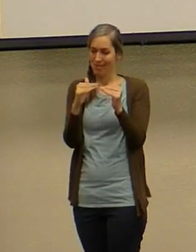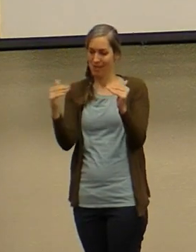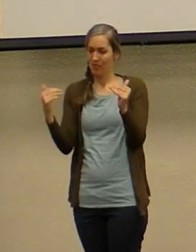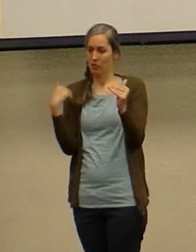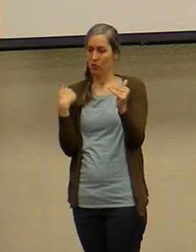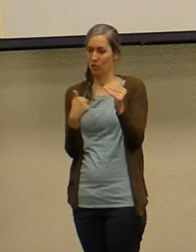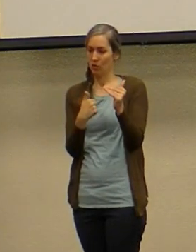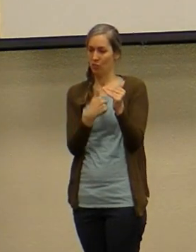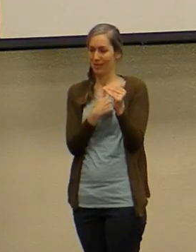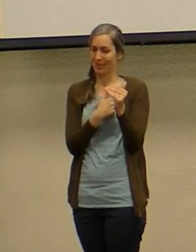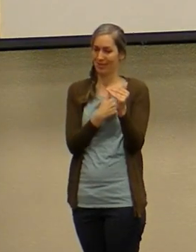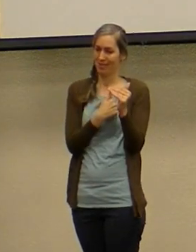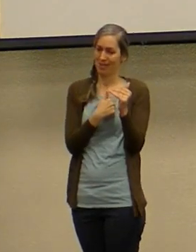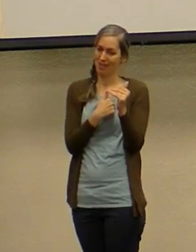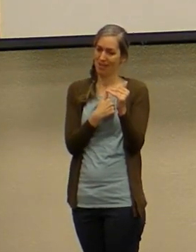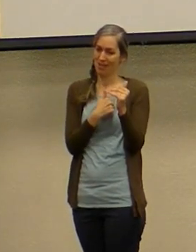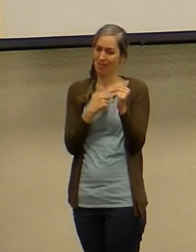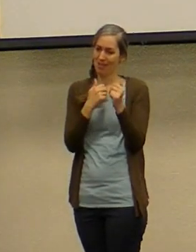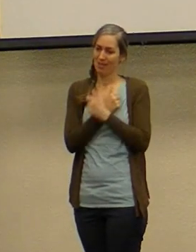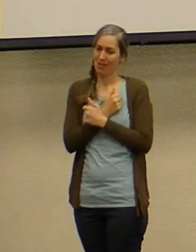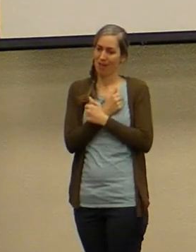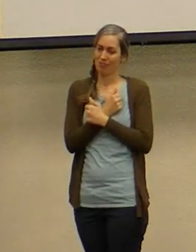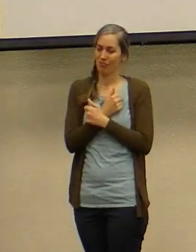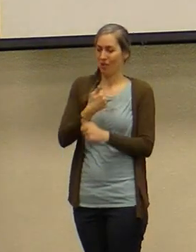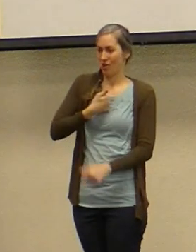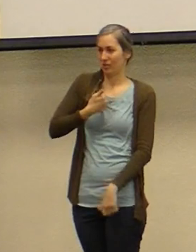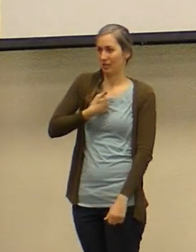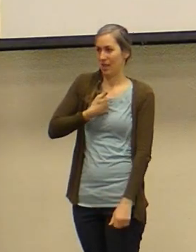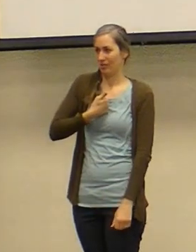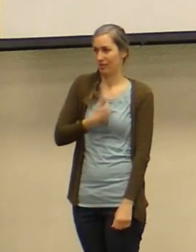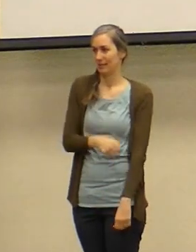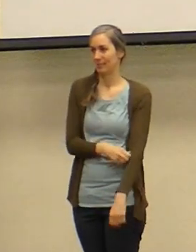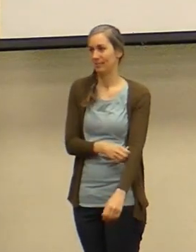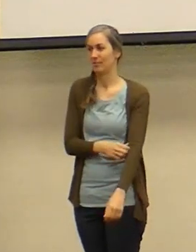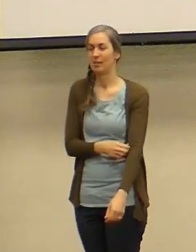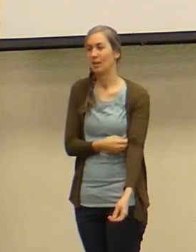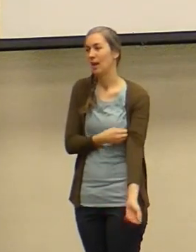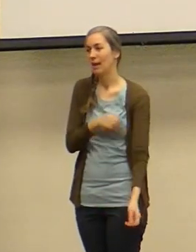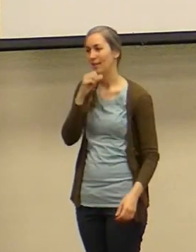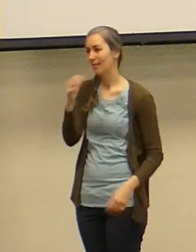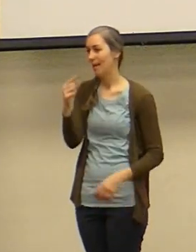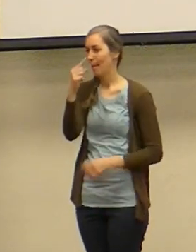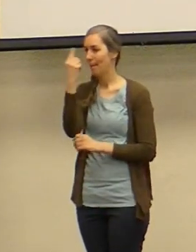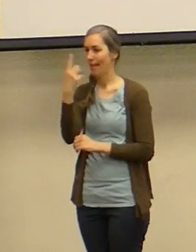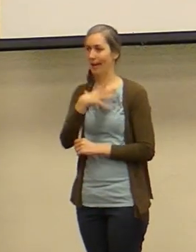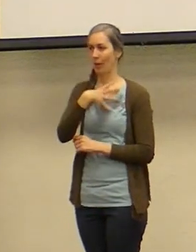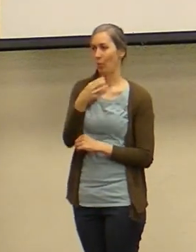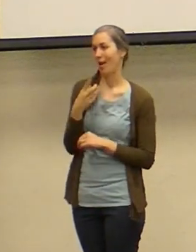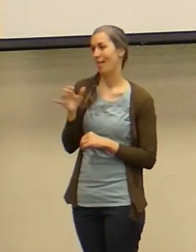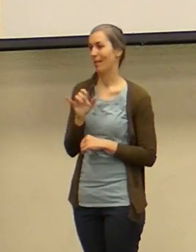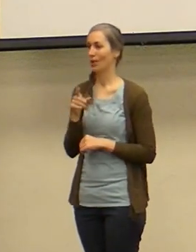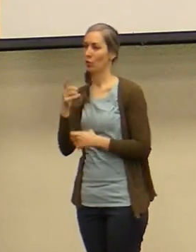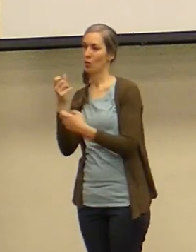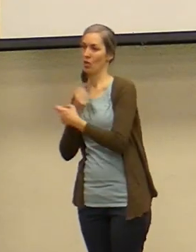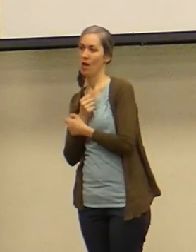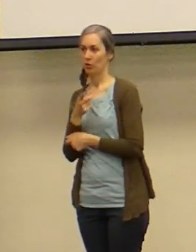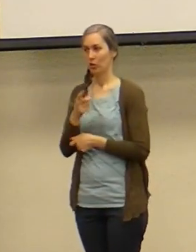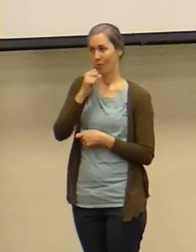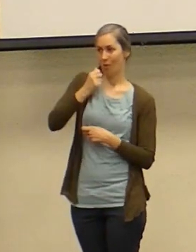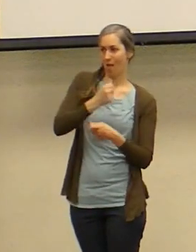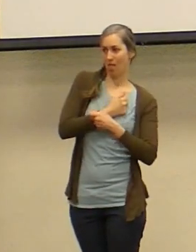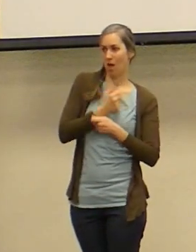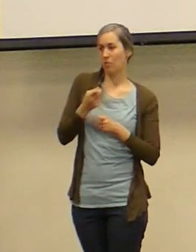ourselves now this isn't a black and white you either love here or you don't love this is more of a you can love